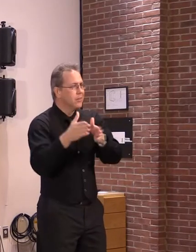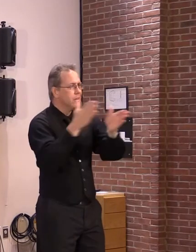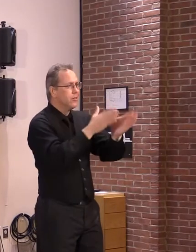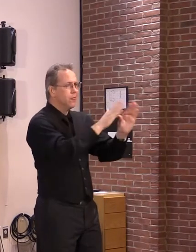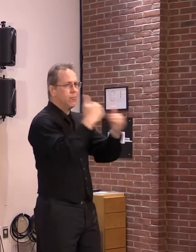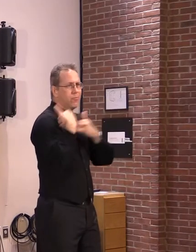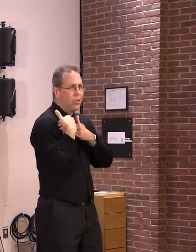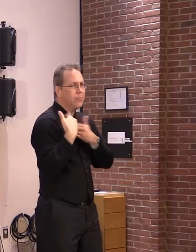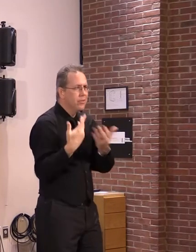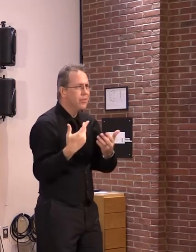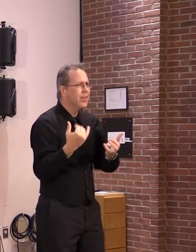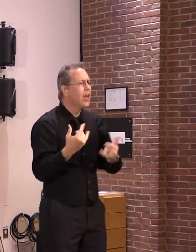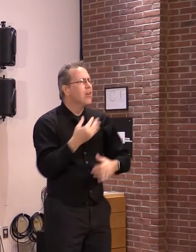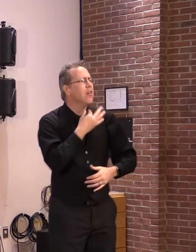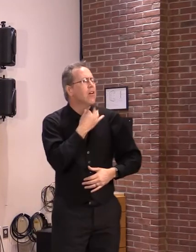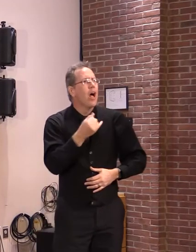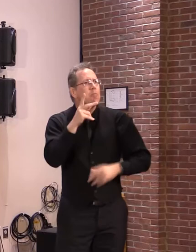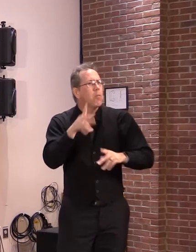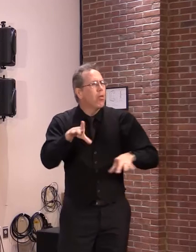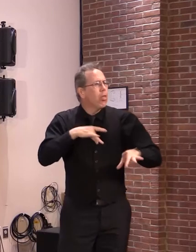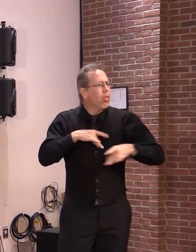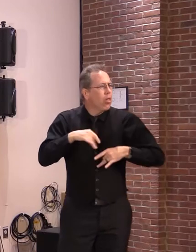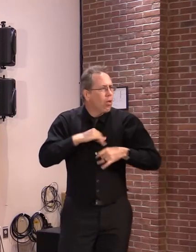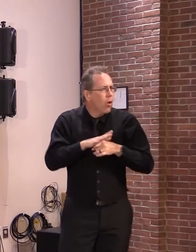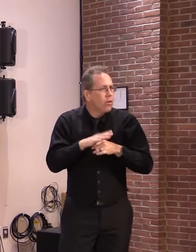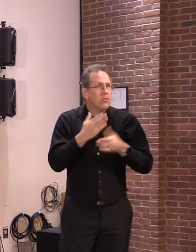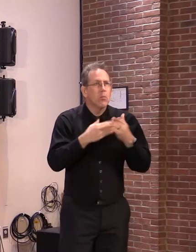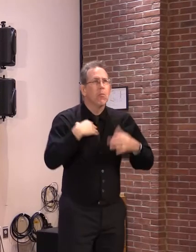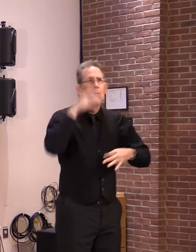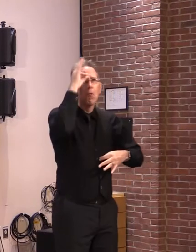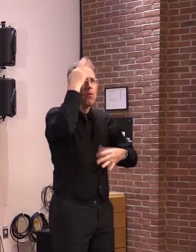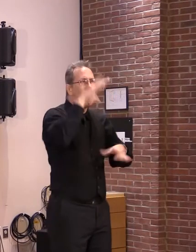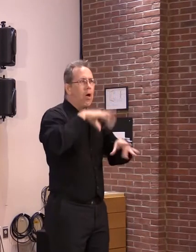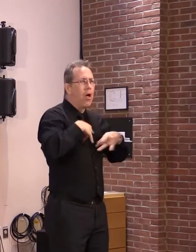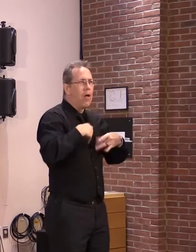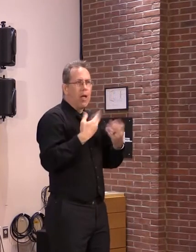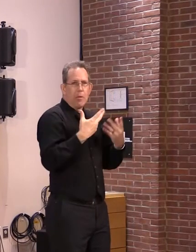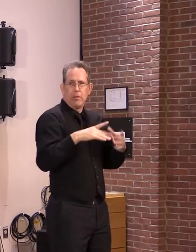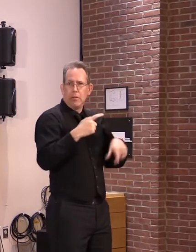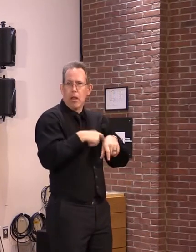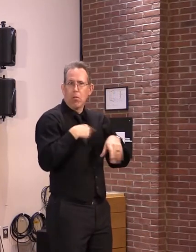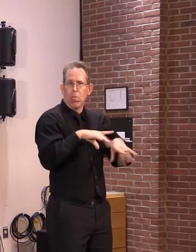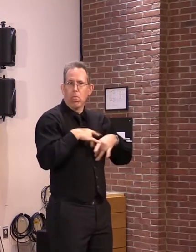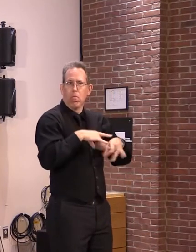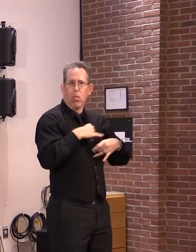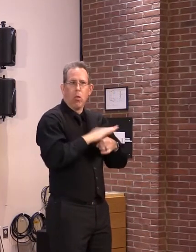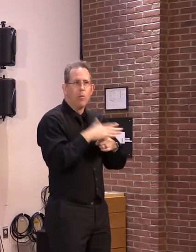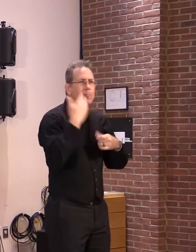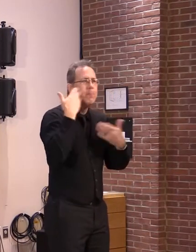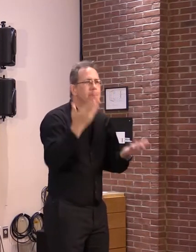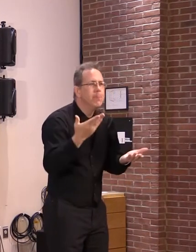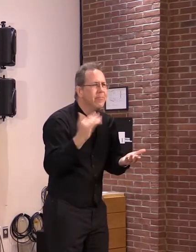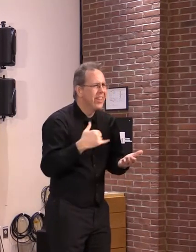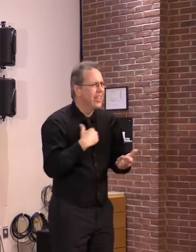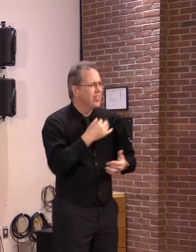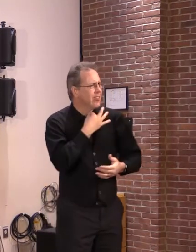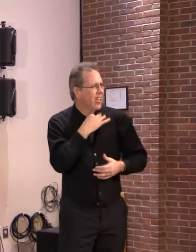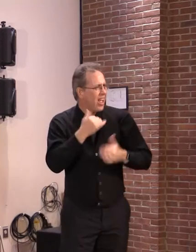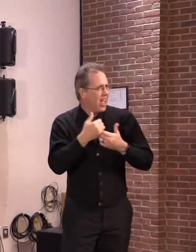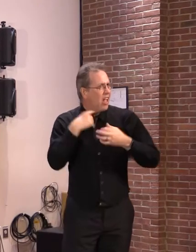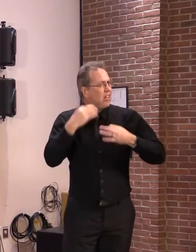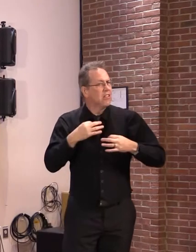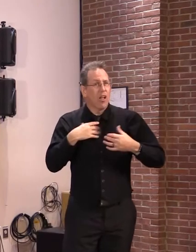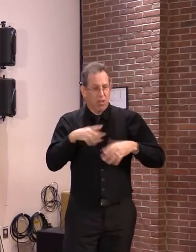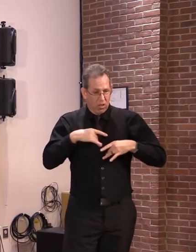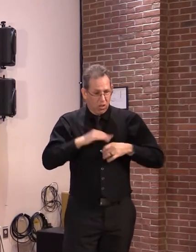cases are each day, if you don't know what the prevalence is like in your individual county, how are you supposed to make a decision based on your own individual health?